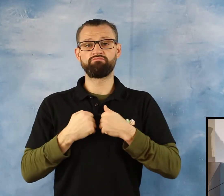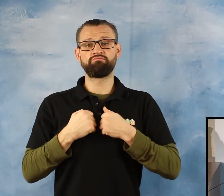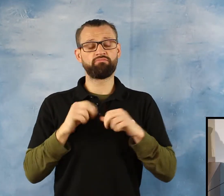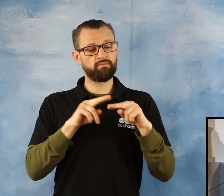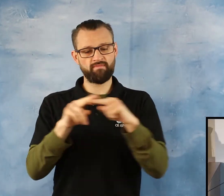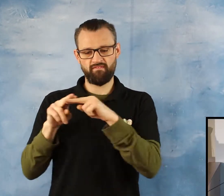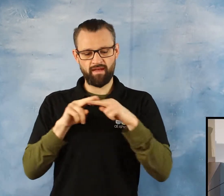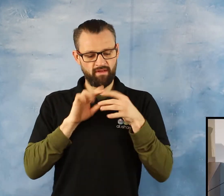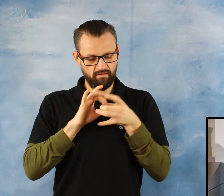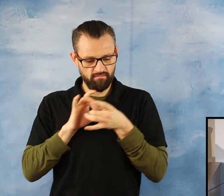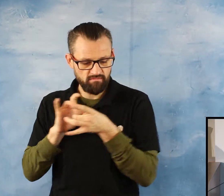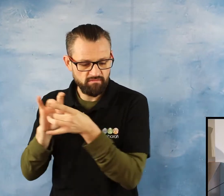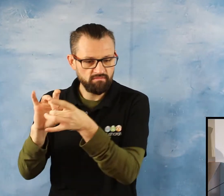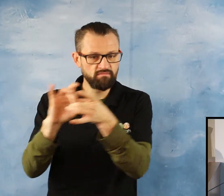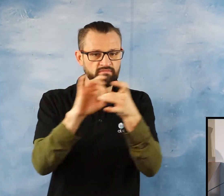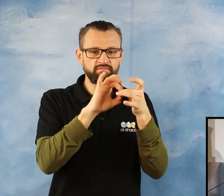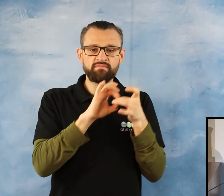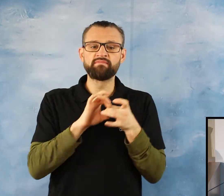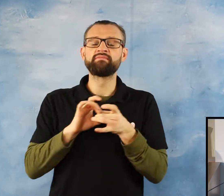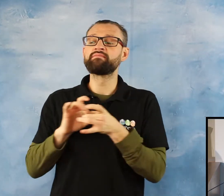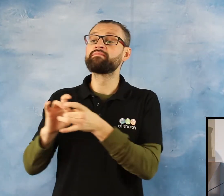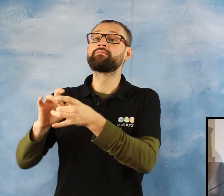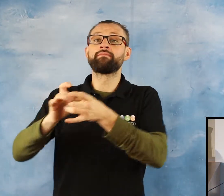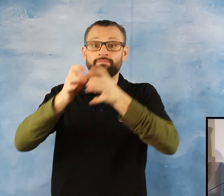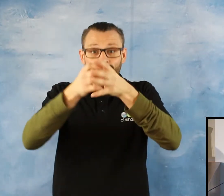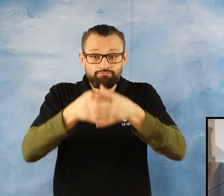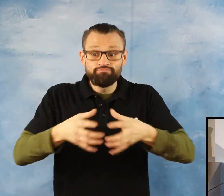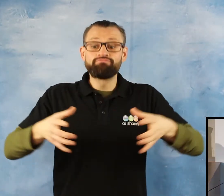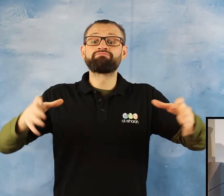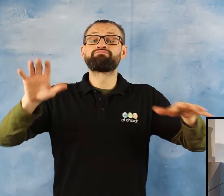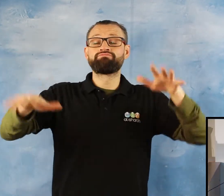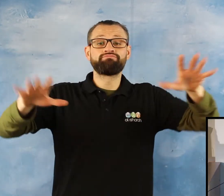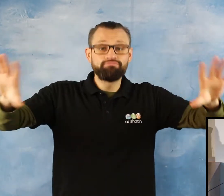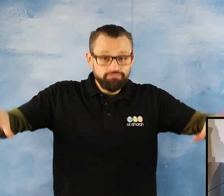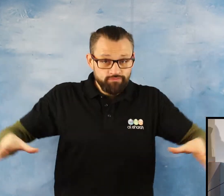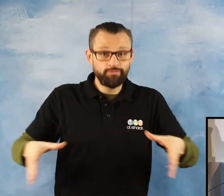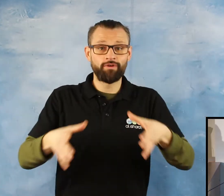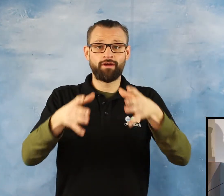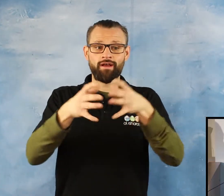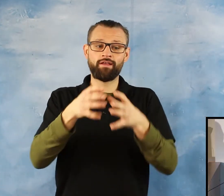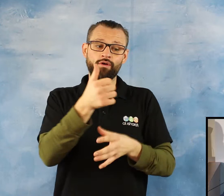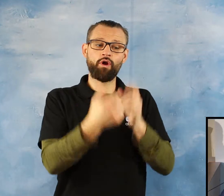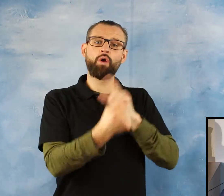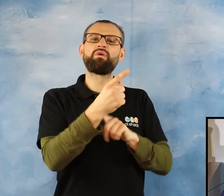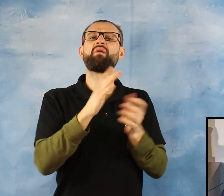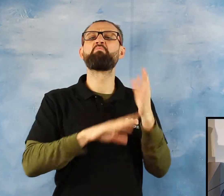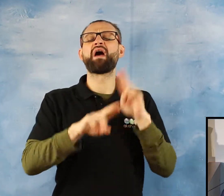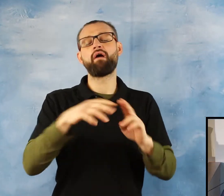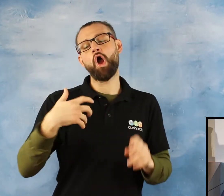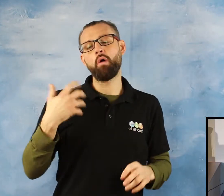and we are together. This is an opportunity. But some of the parents may complain, Subhanallah, I don't know what to do with my children. There will be,